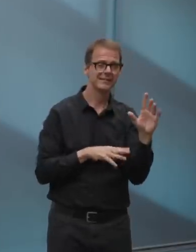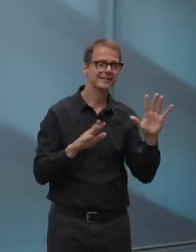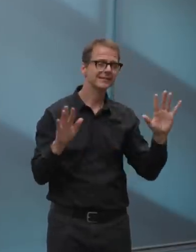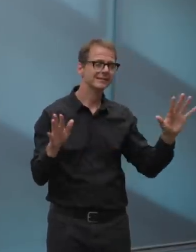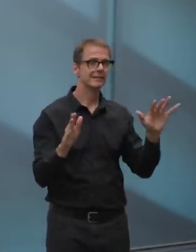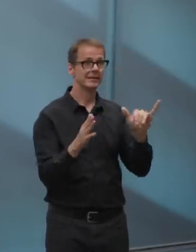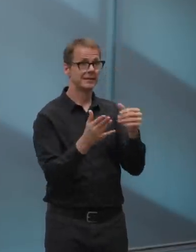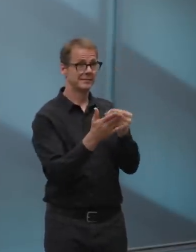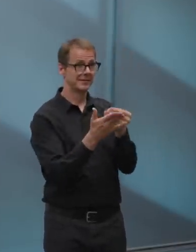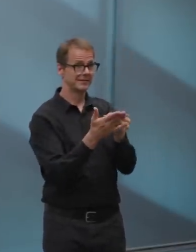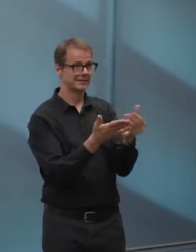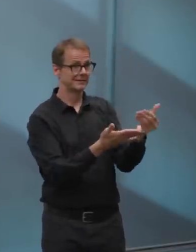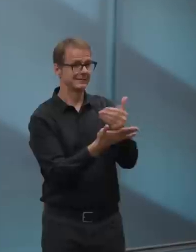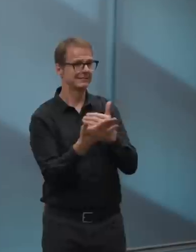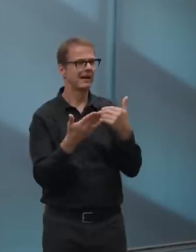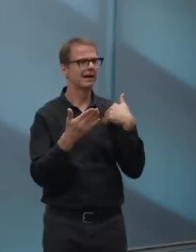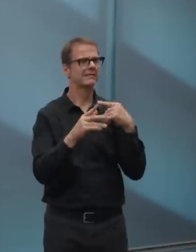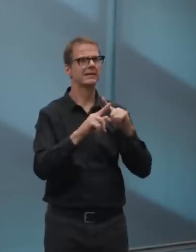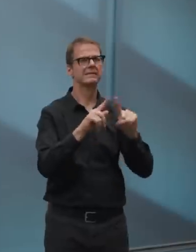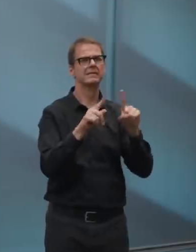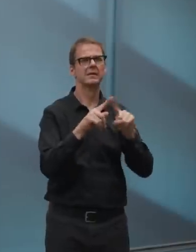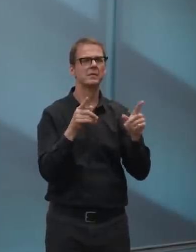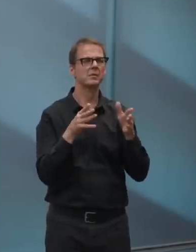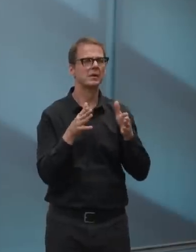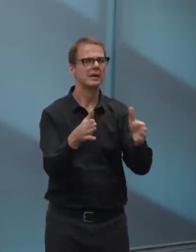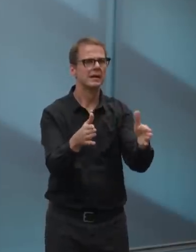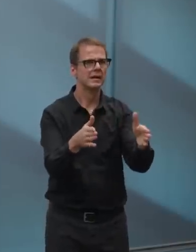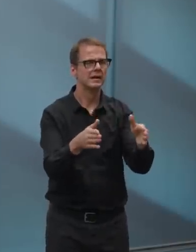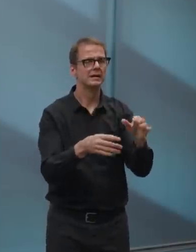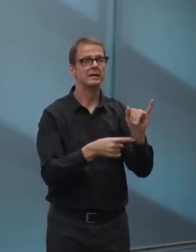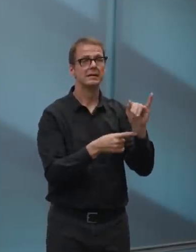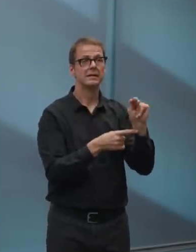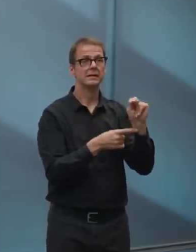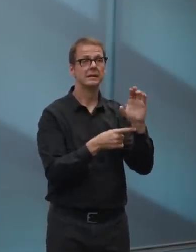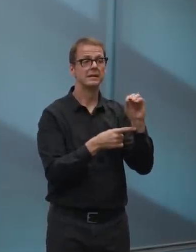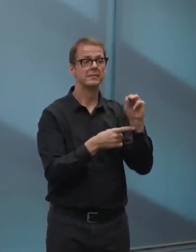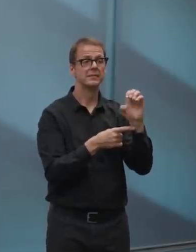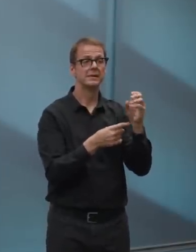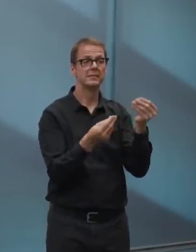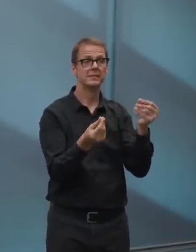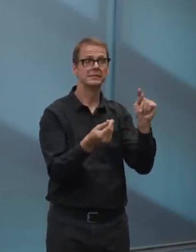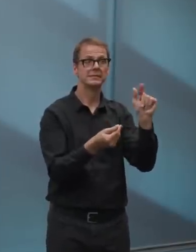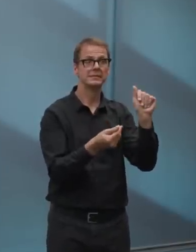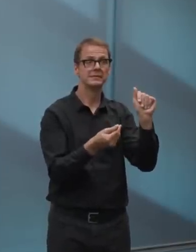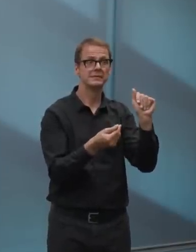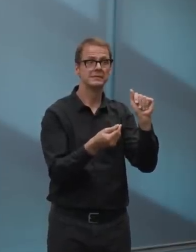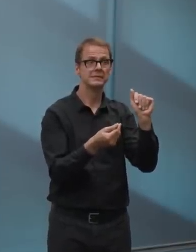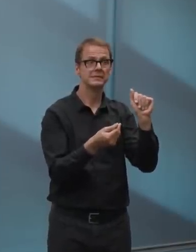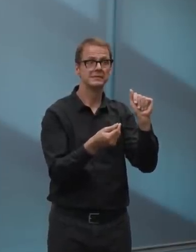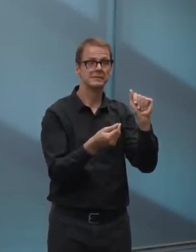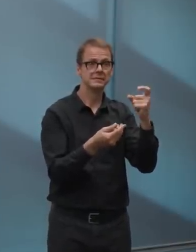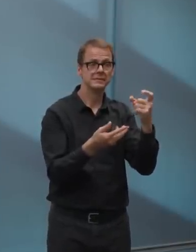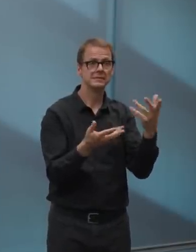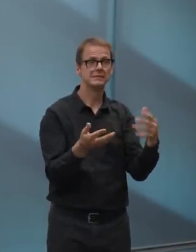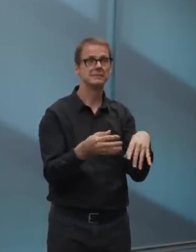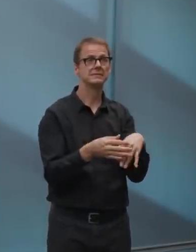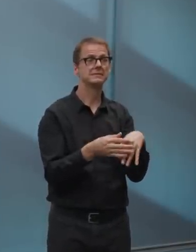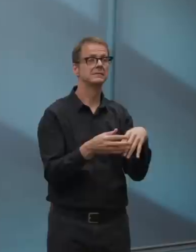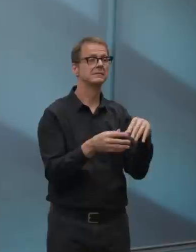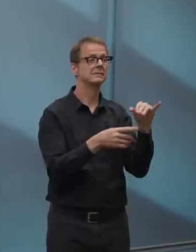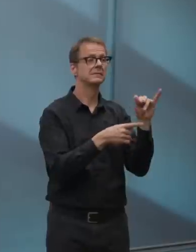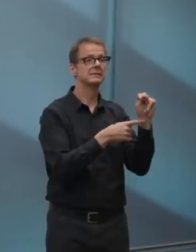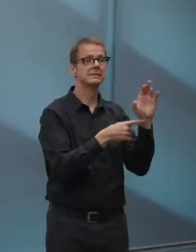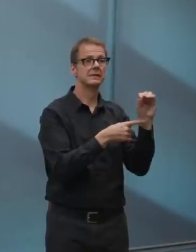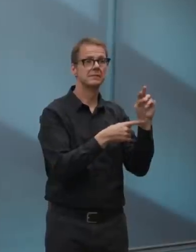fees that, uh, that grow with economic recovery. It makes sense for them to, um, to spend counter